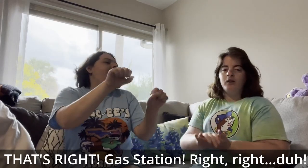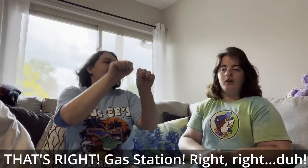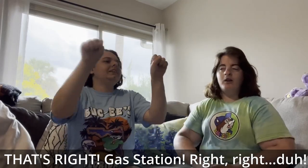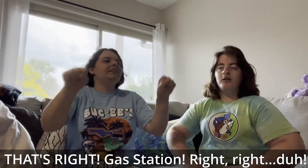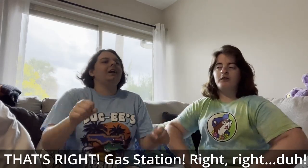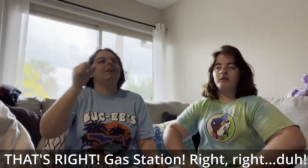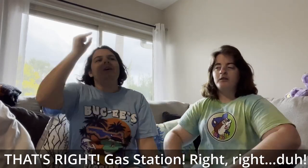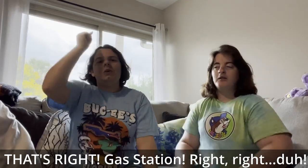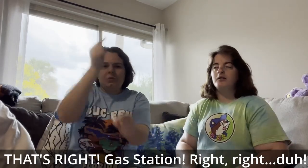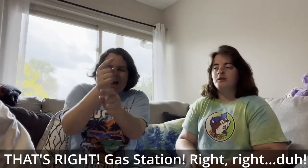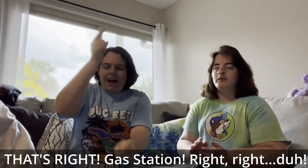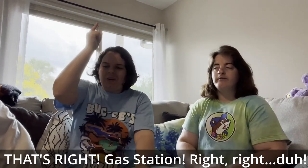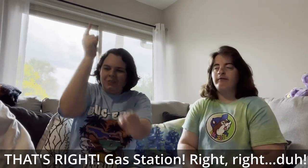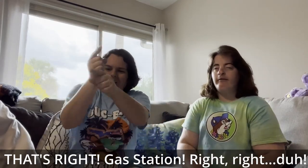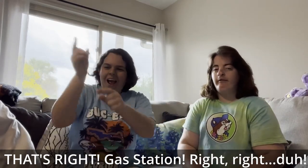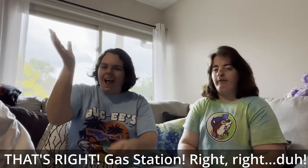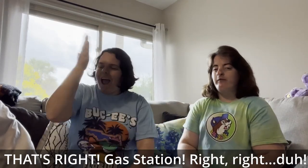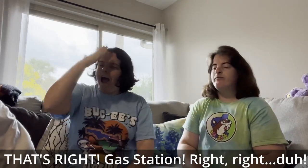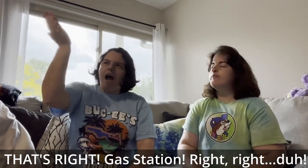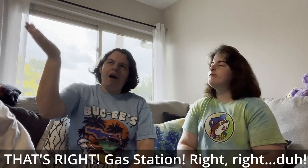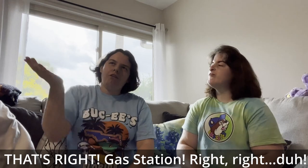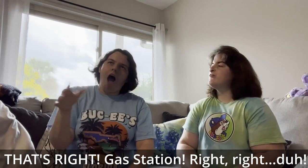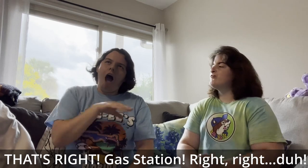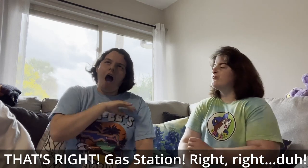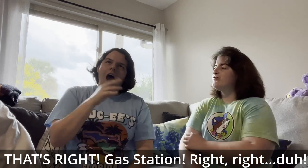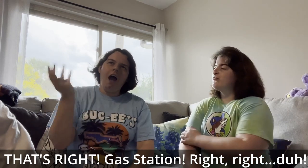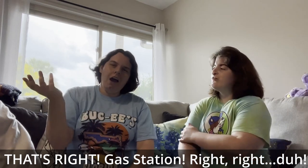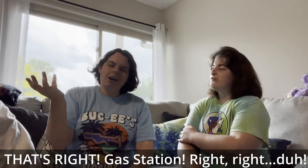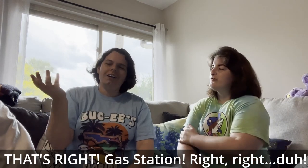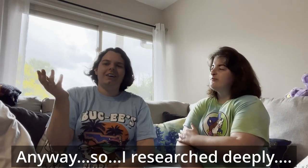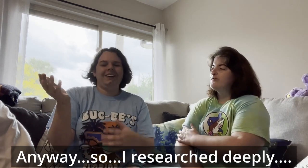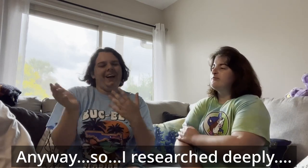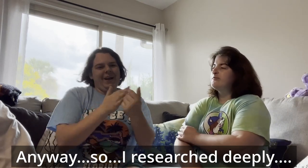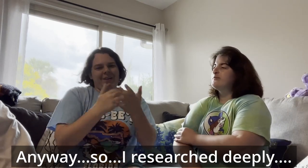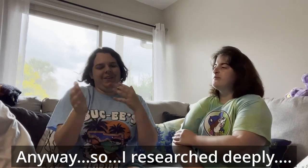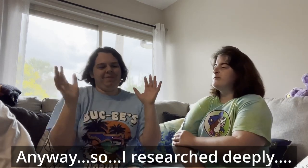that... that... that... to...